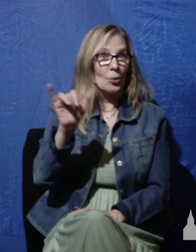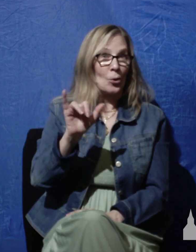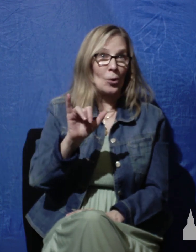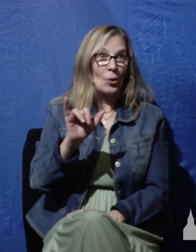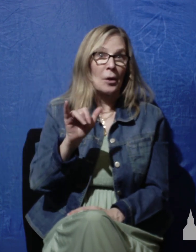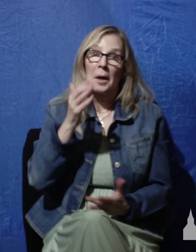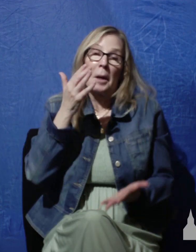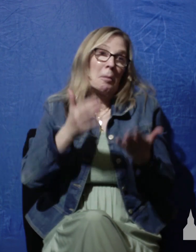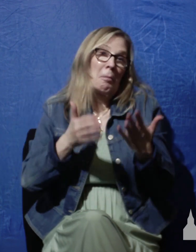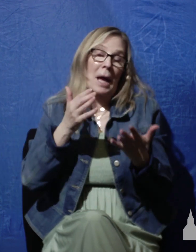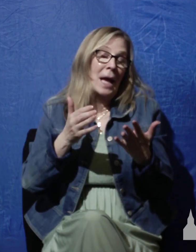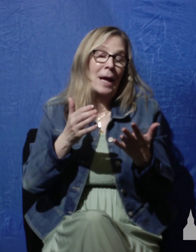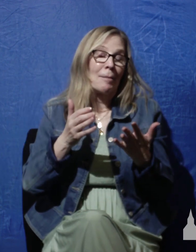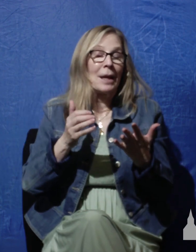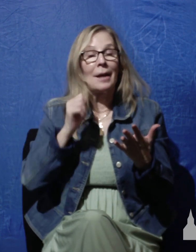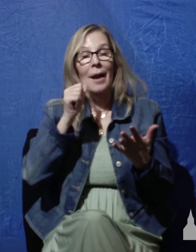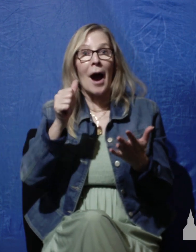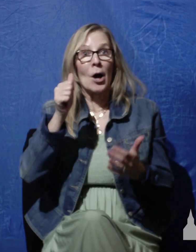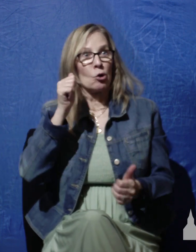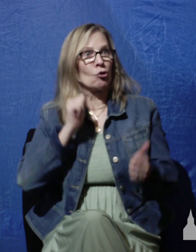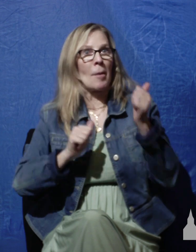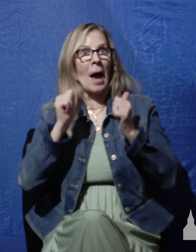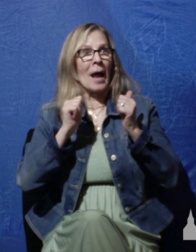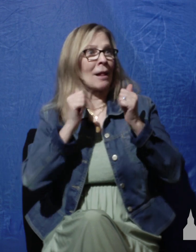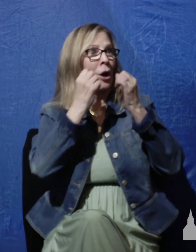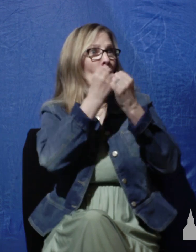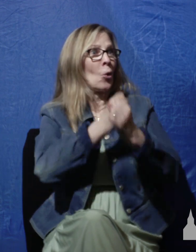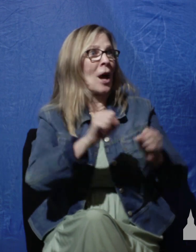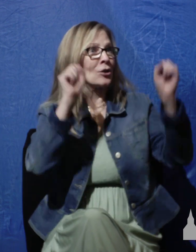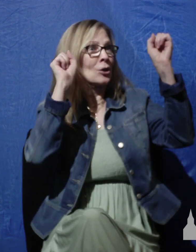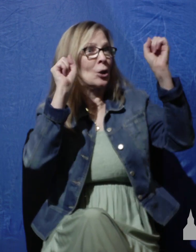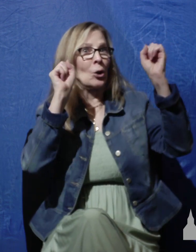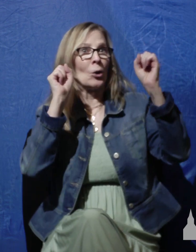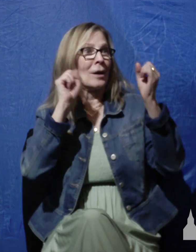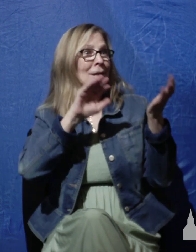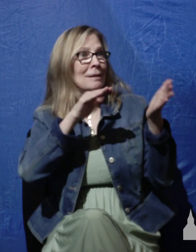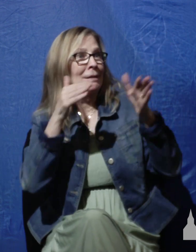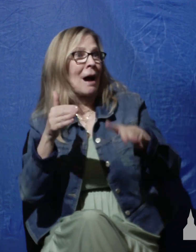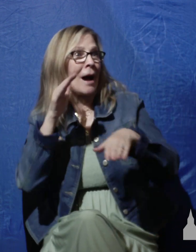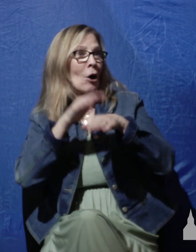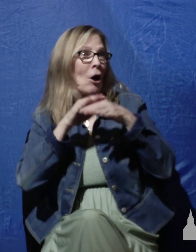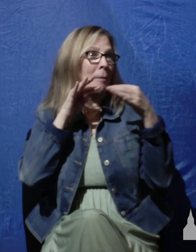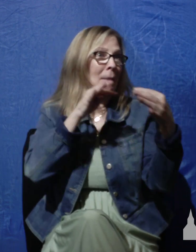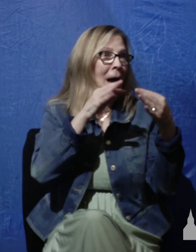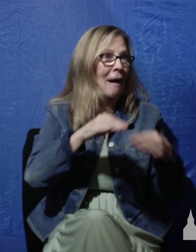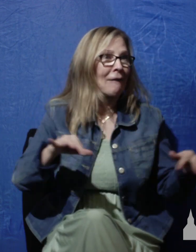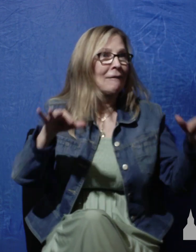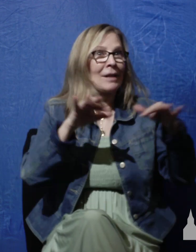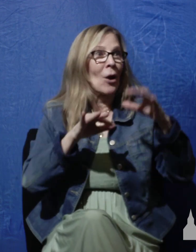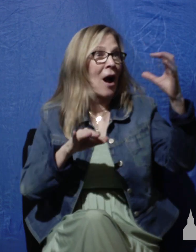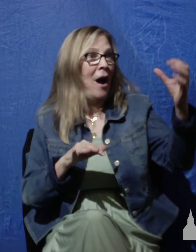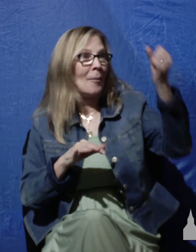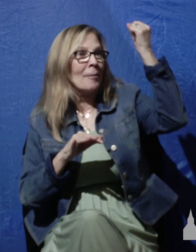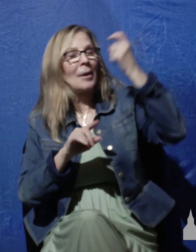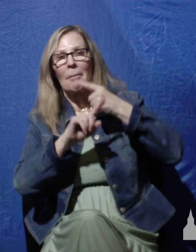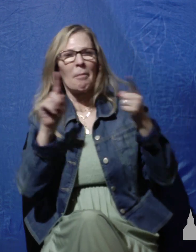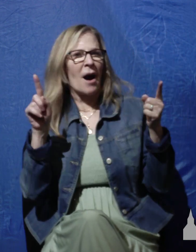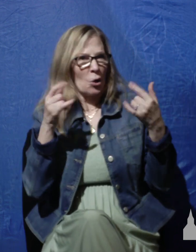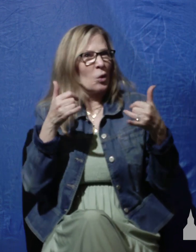may not have been dramatically rescued from dying on a battlefield but you can still praise God for rescuing